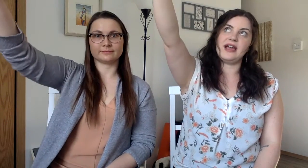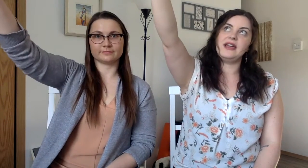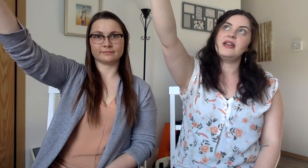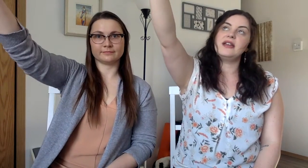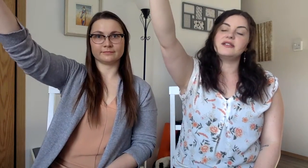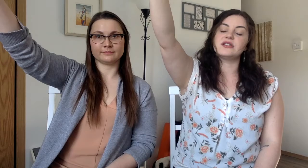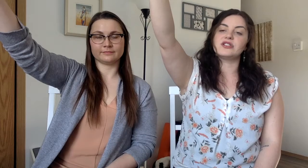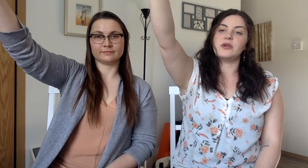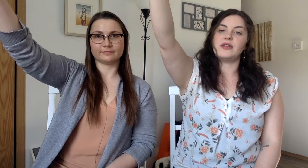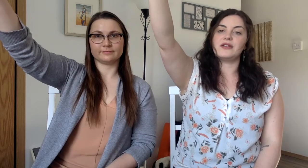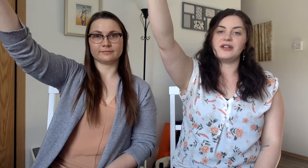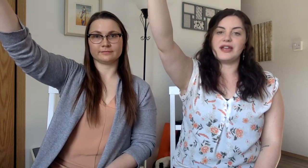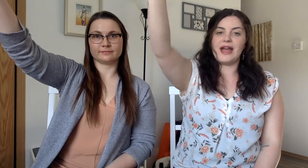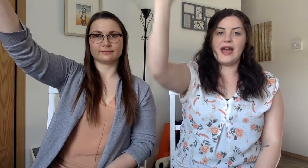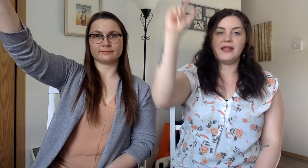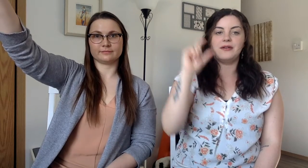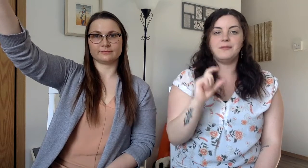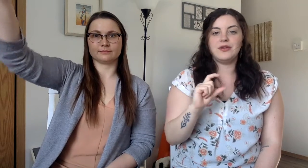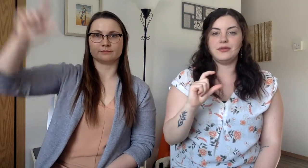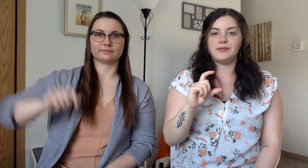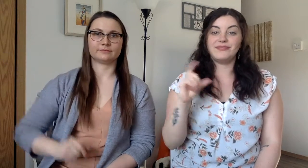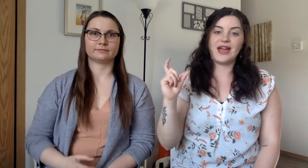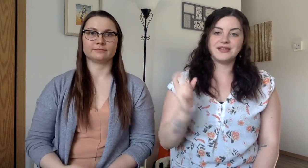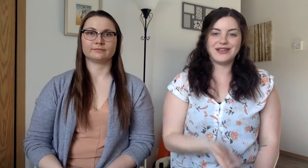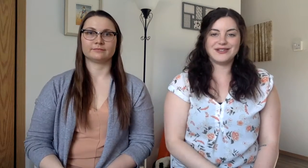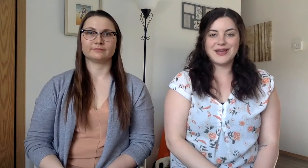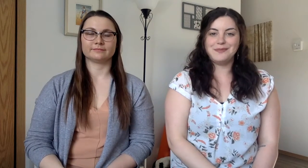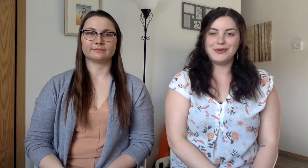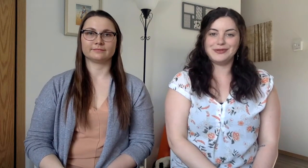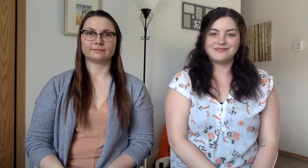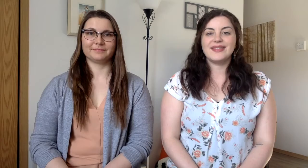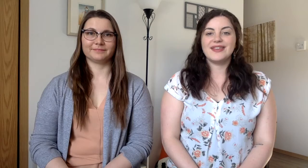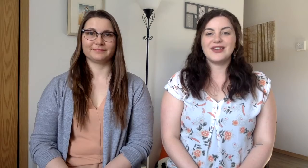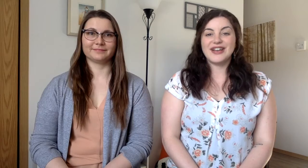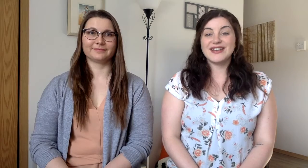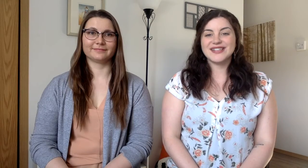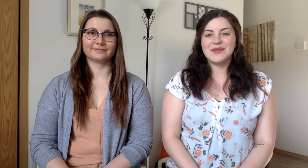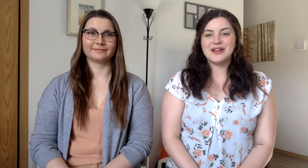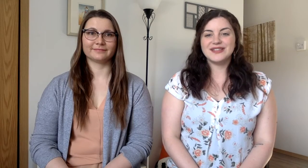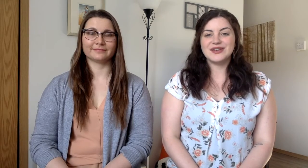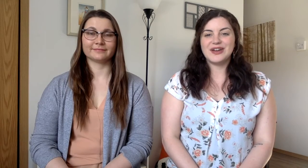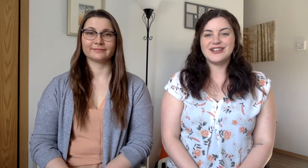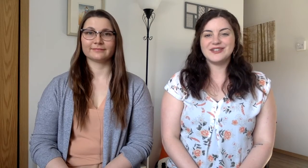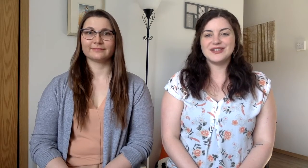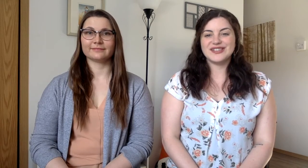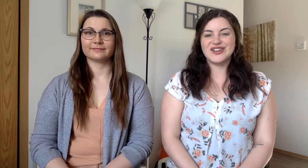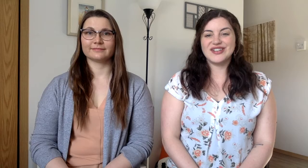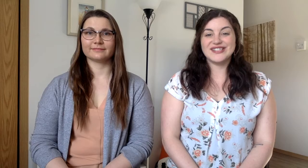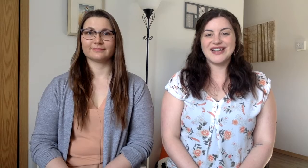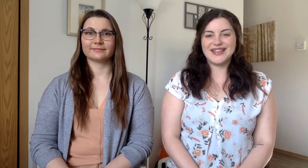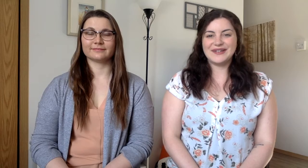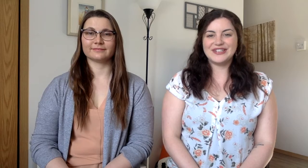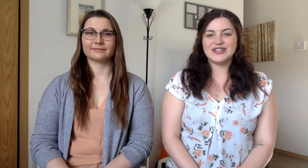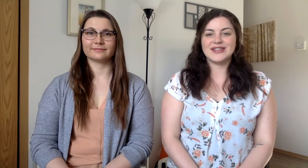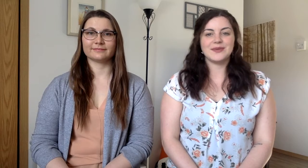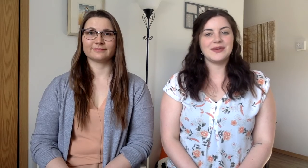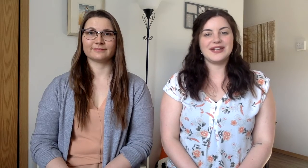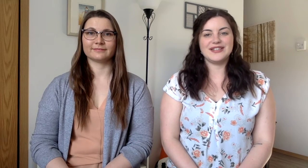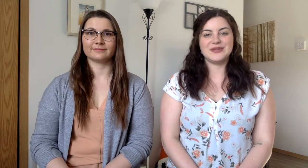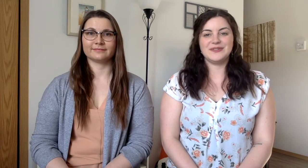to show that you're looking at the moon. That's how you say moon. The great SK-1s know how to do this song in sign language. So that's what we're going to do for